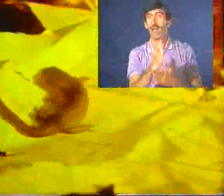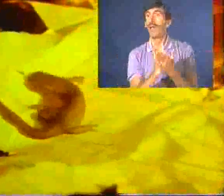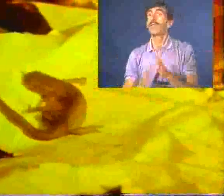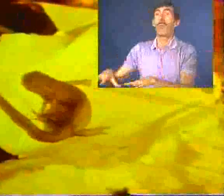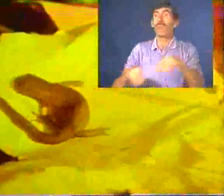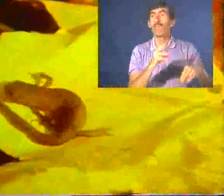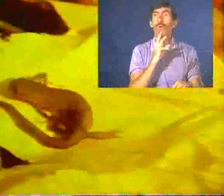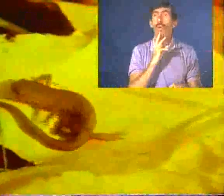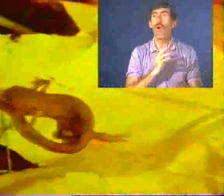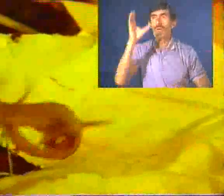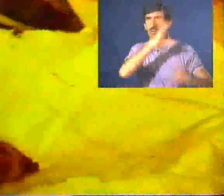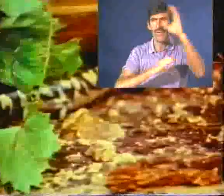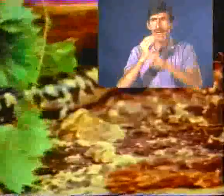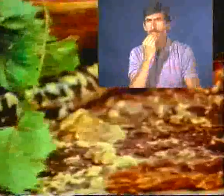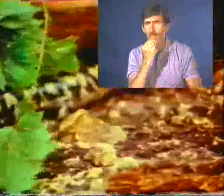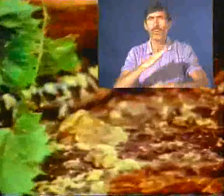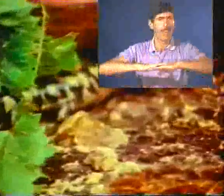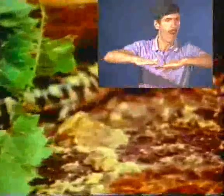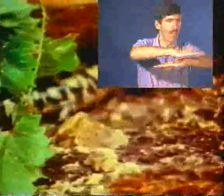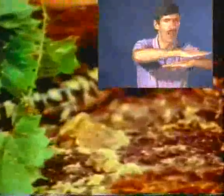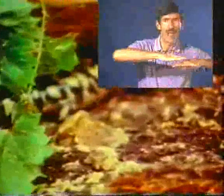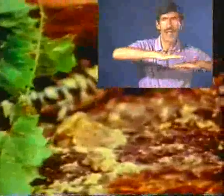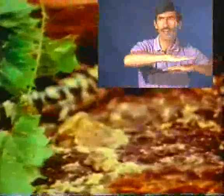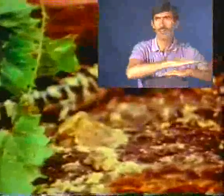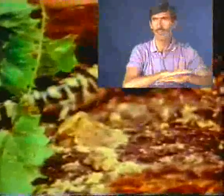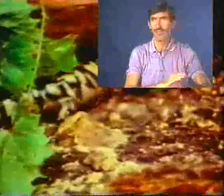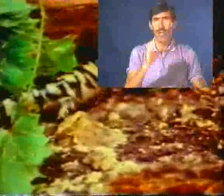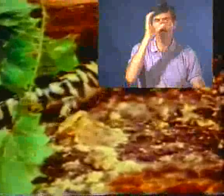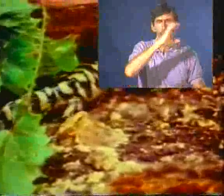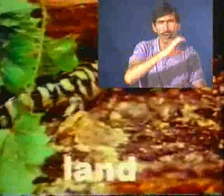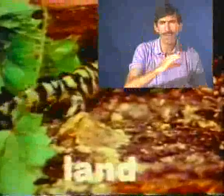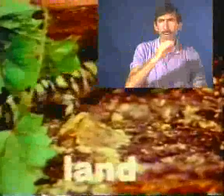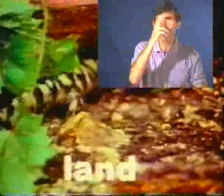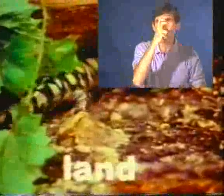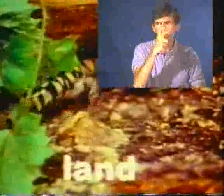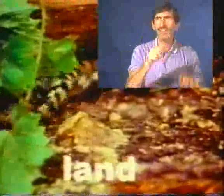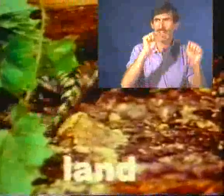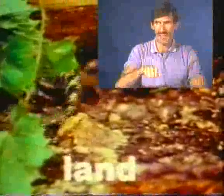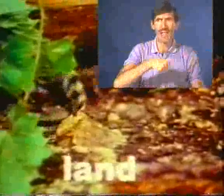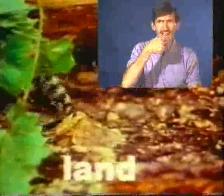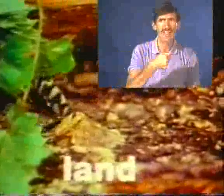Some leave the water seeking food upon the land, looking for insects they can eat.